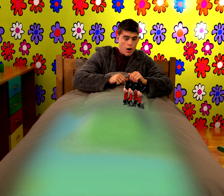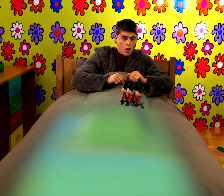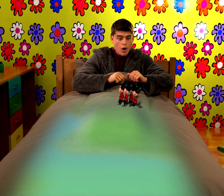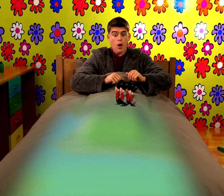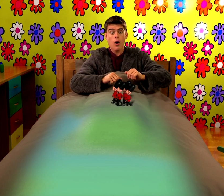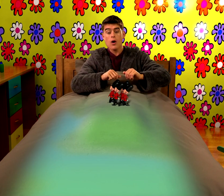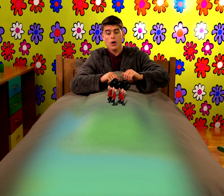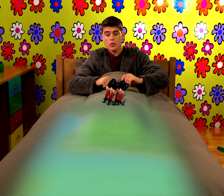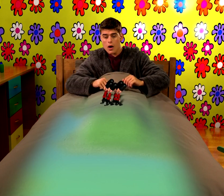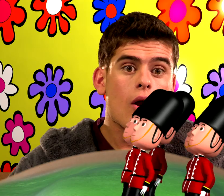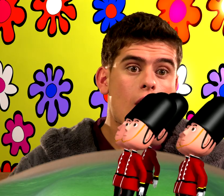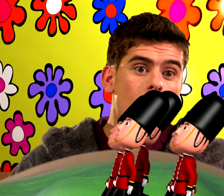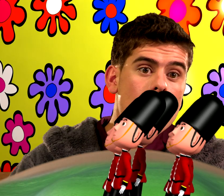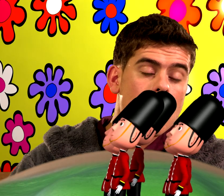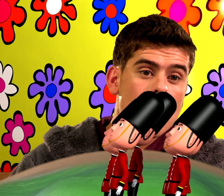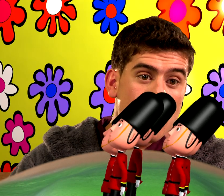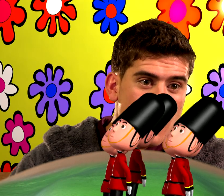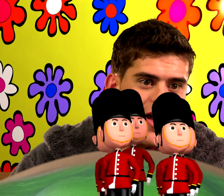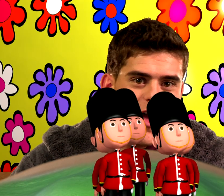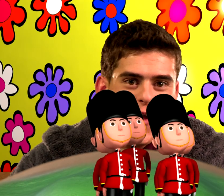Among the bedclothes Through the hills